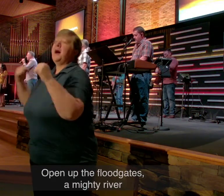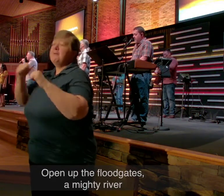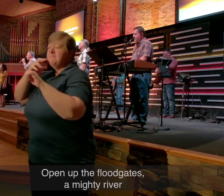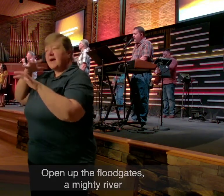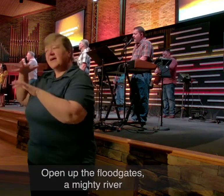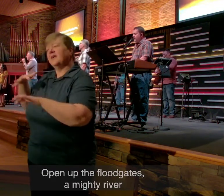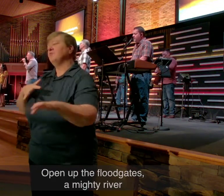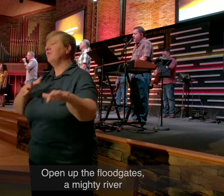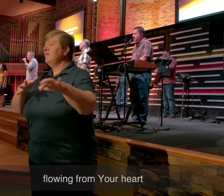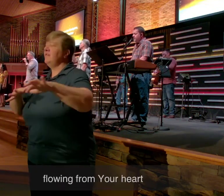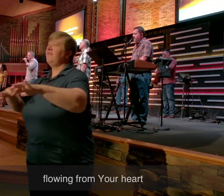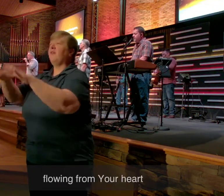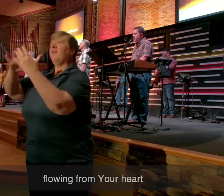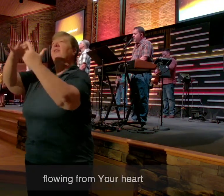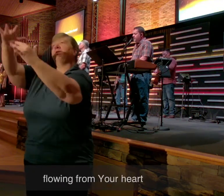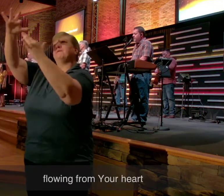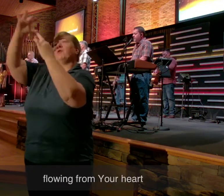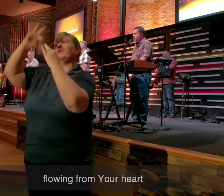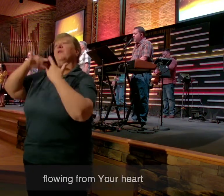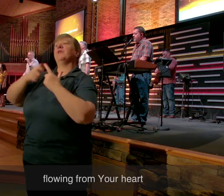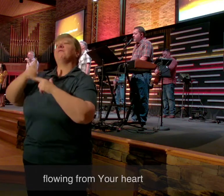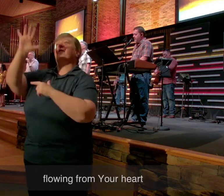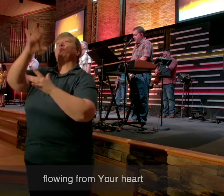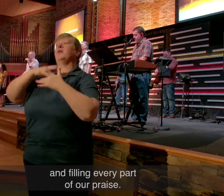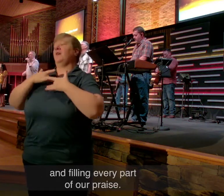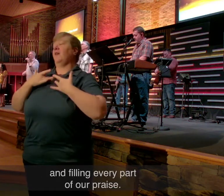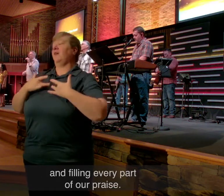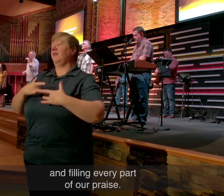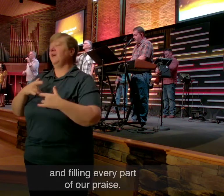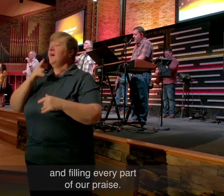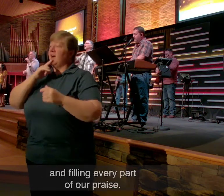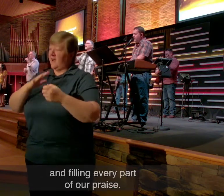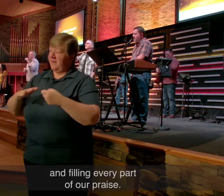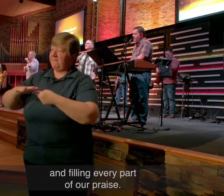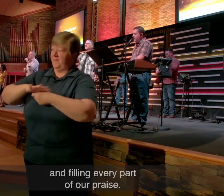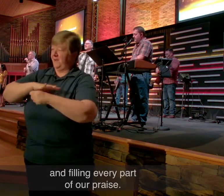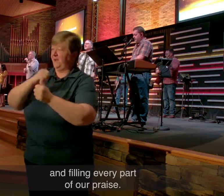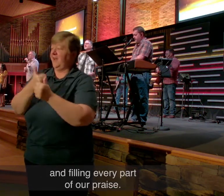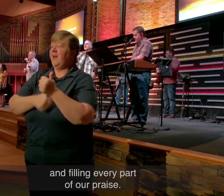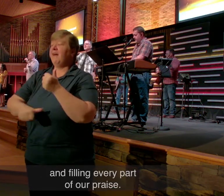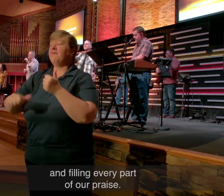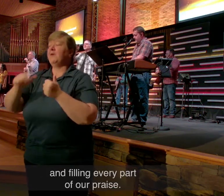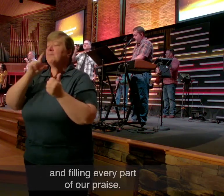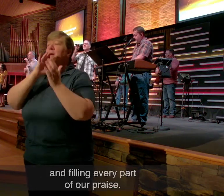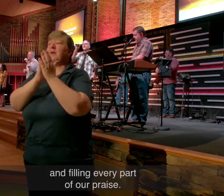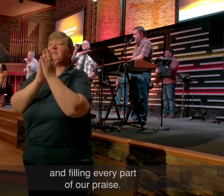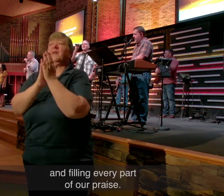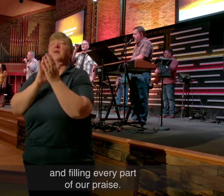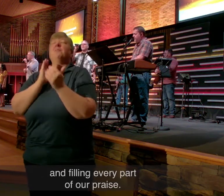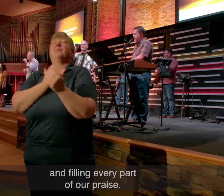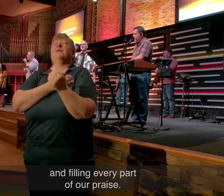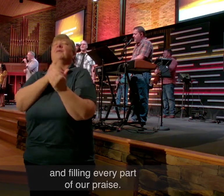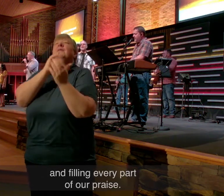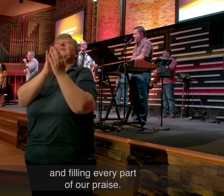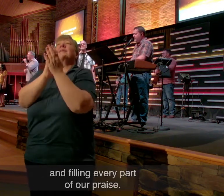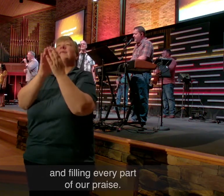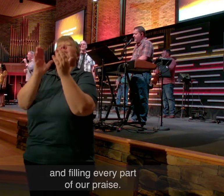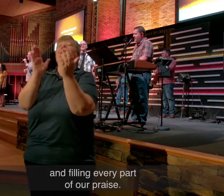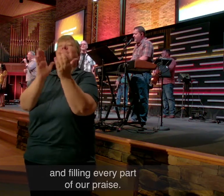A mighty river. Flowing from your heart. And filling every part of our praise.